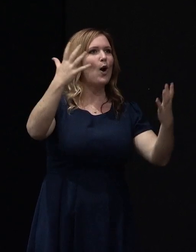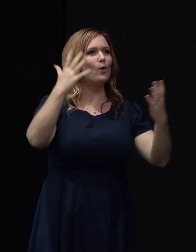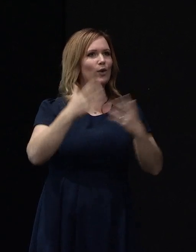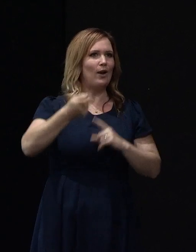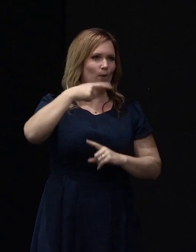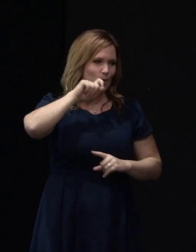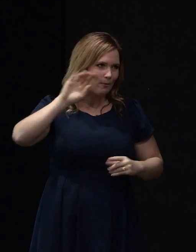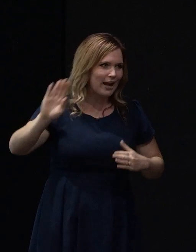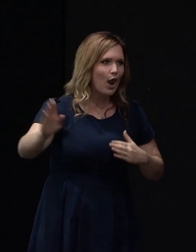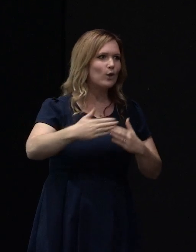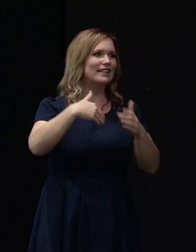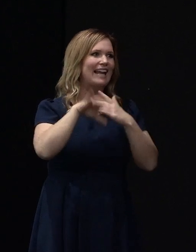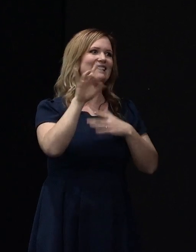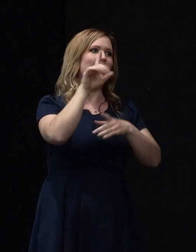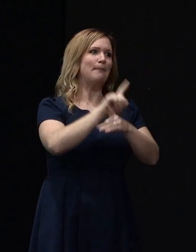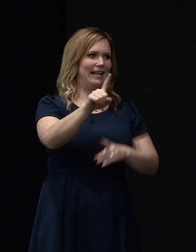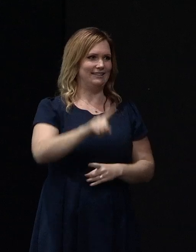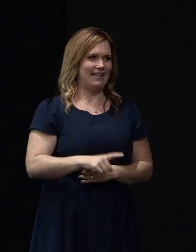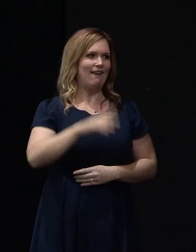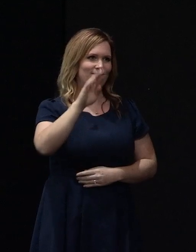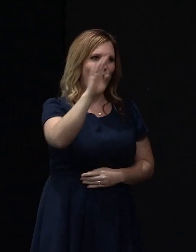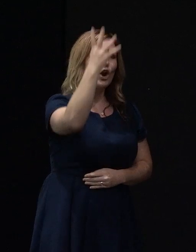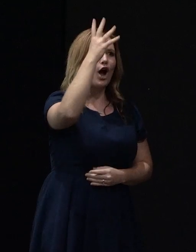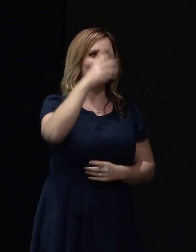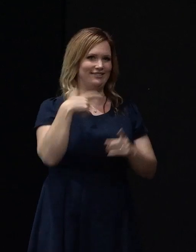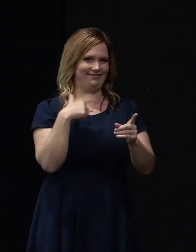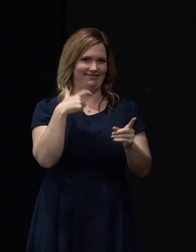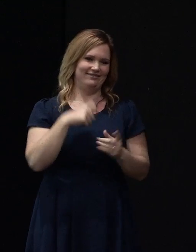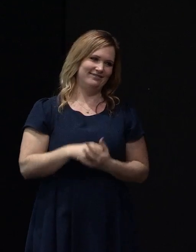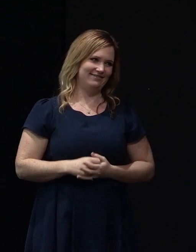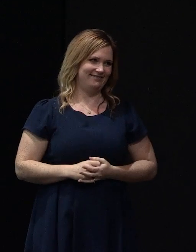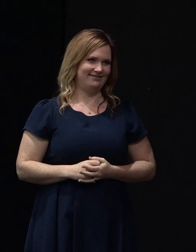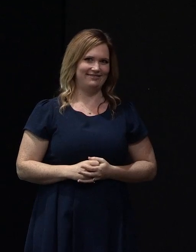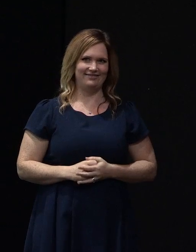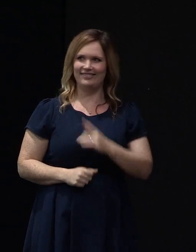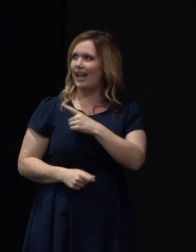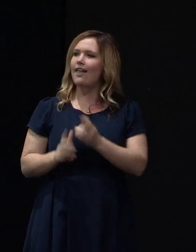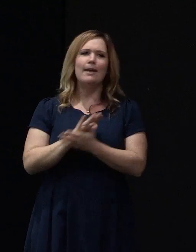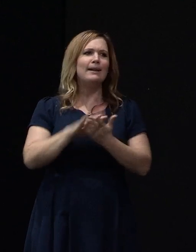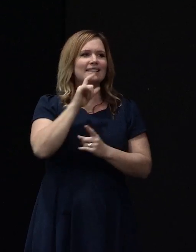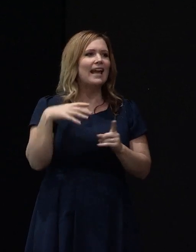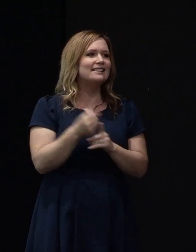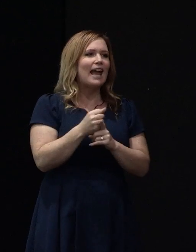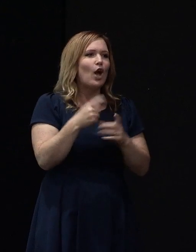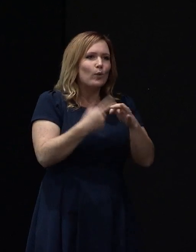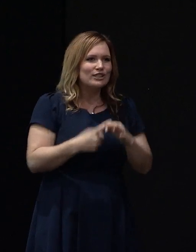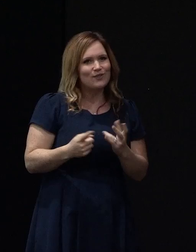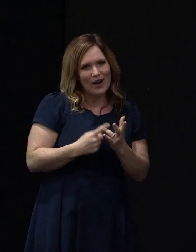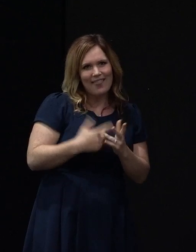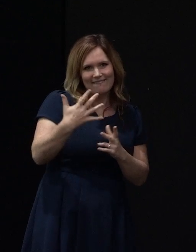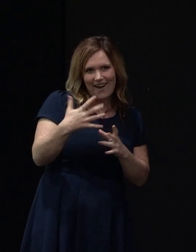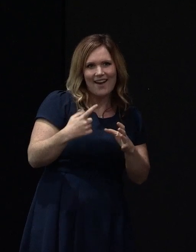we will be closing attendance at four months. Thank you. Which means we can take questions for about another five, I expect.